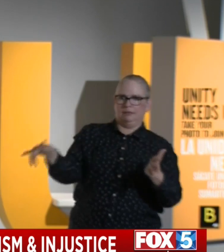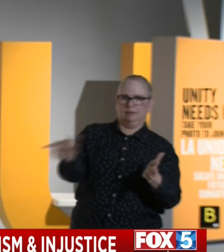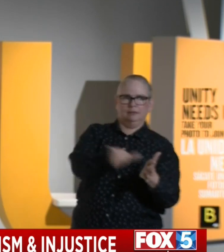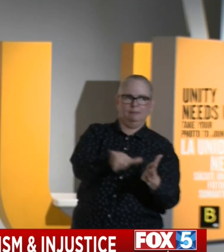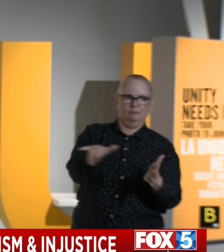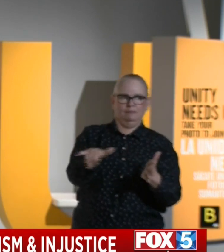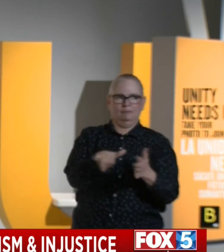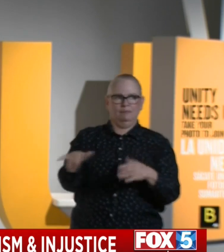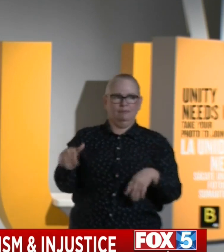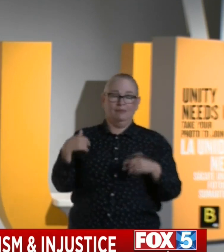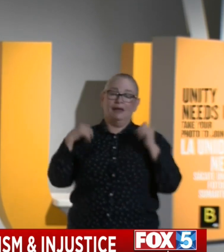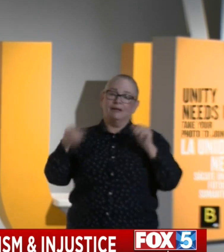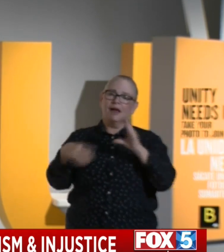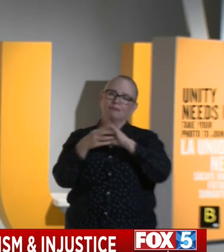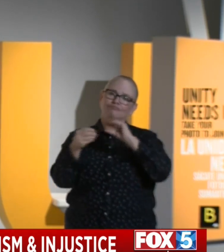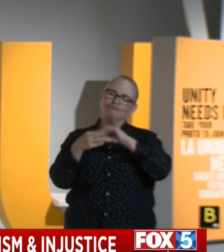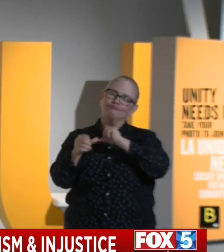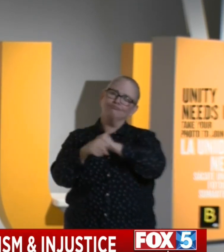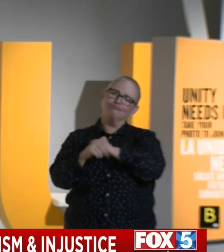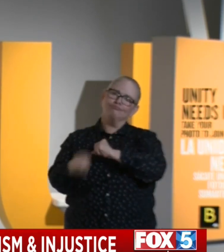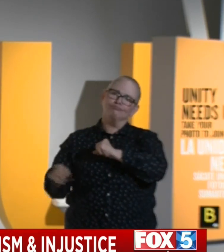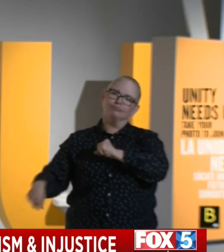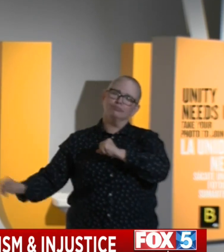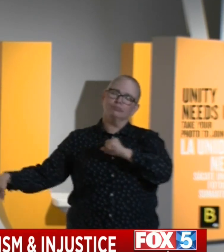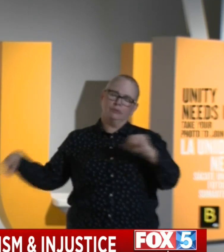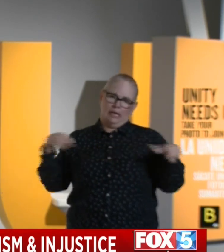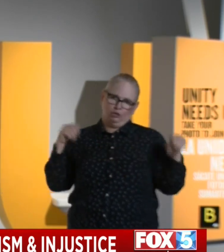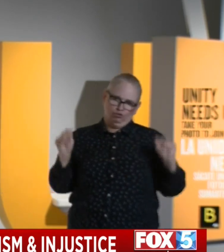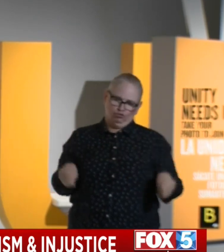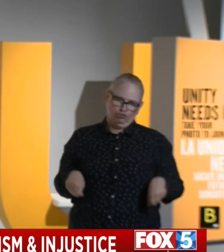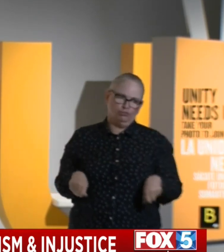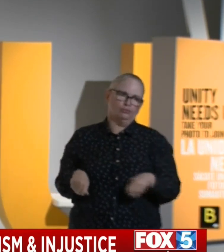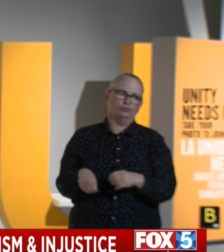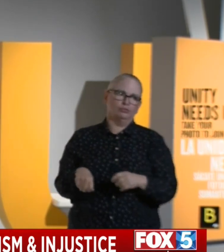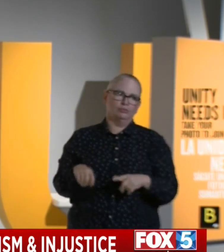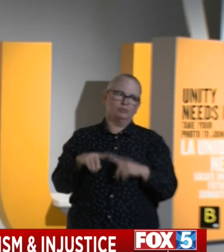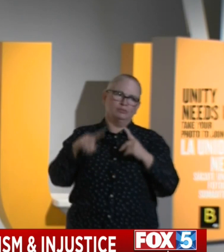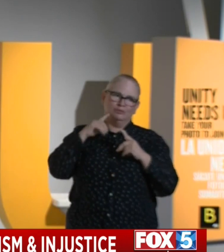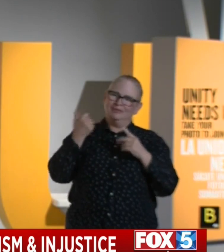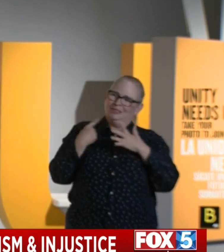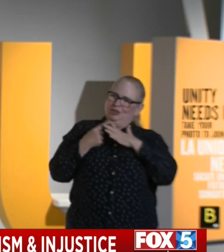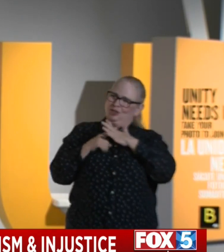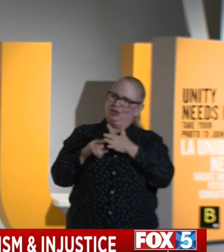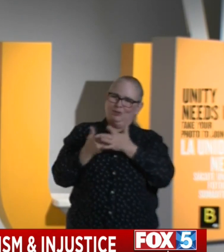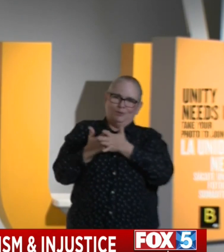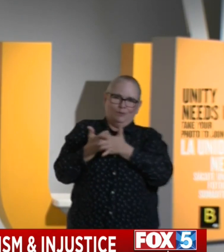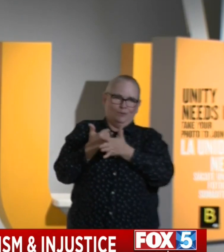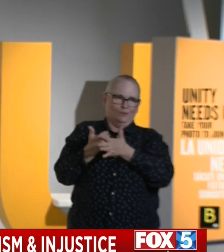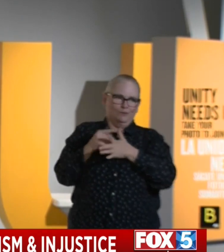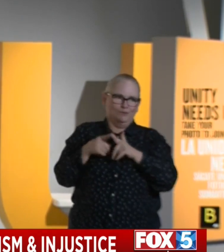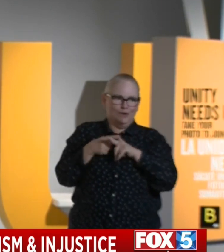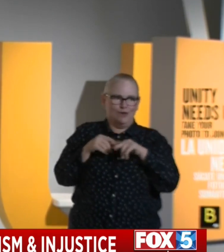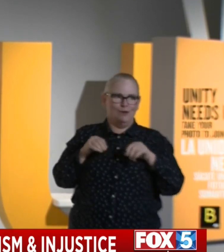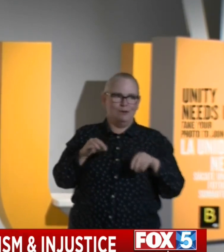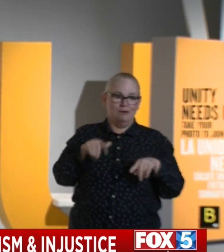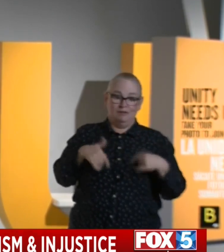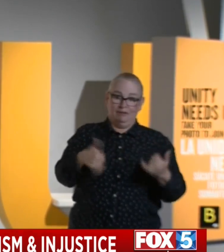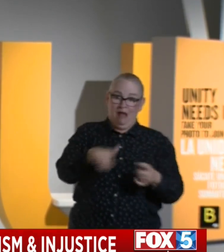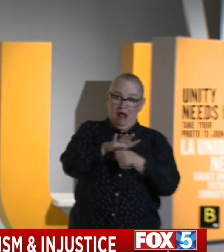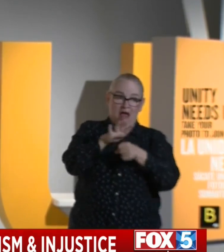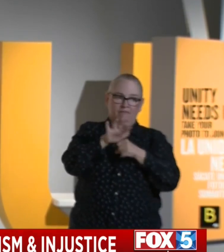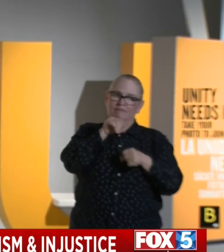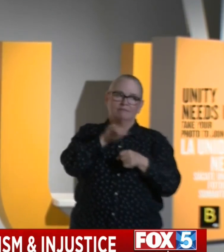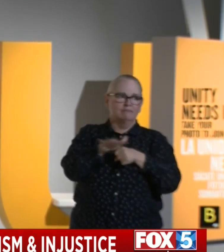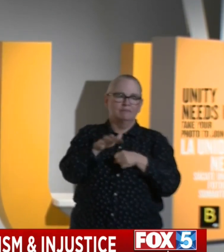on except to say that we're seeding a lot of these things in the state of California, but it's not enough. We have work to do